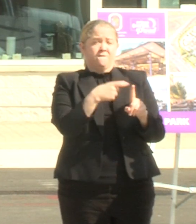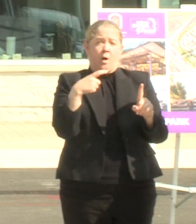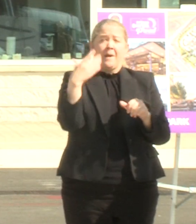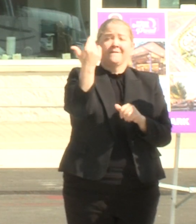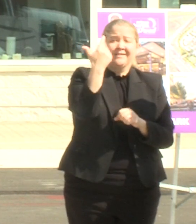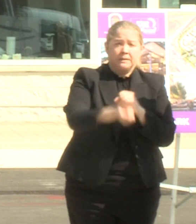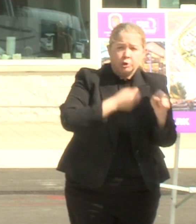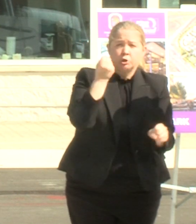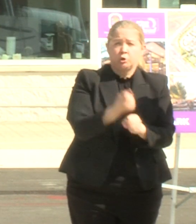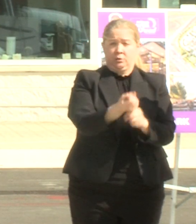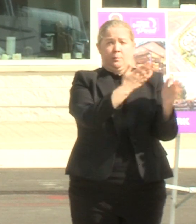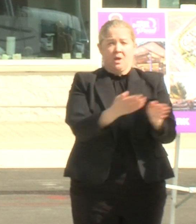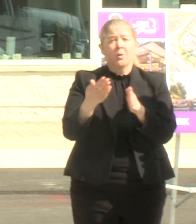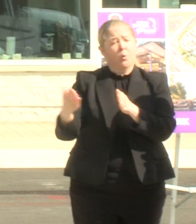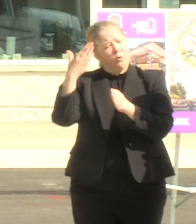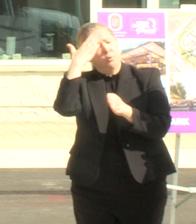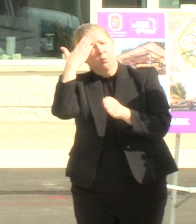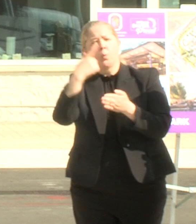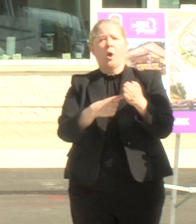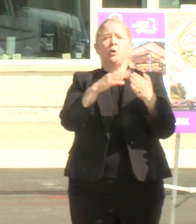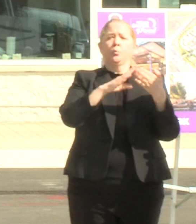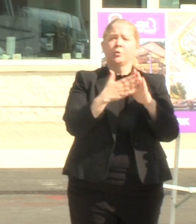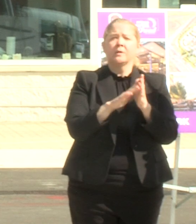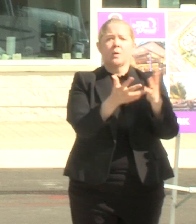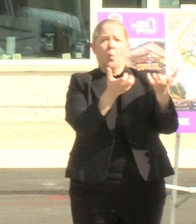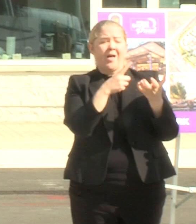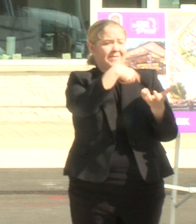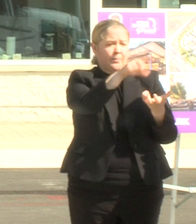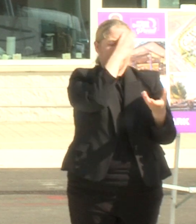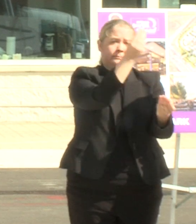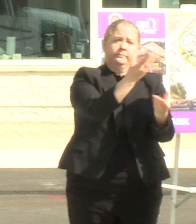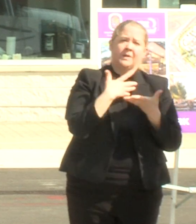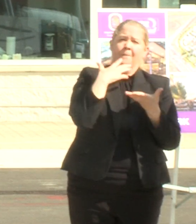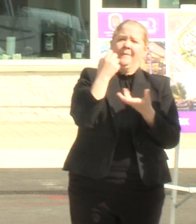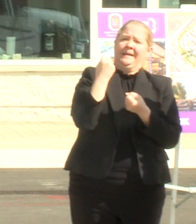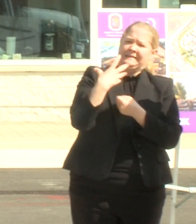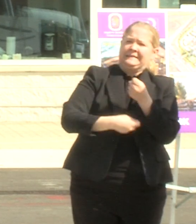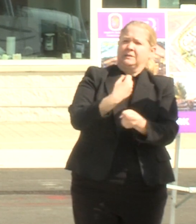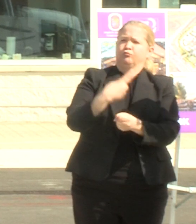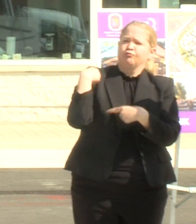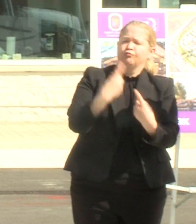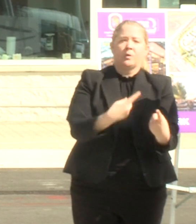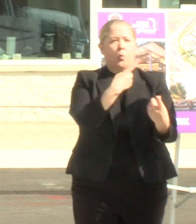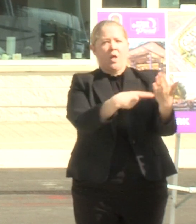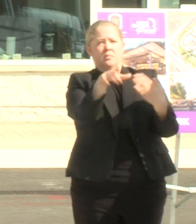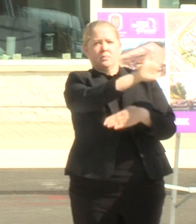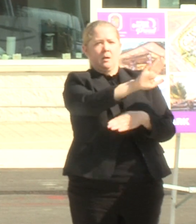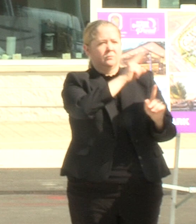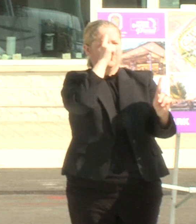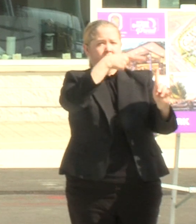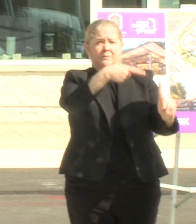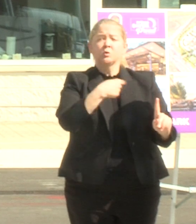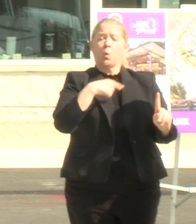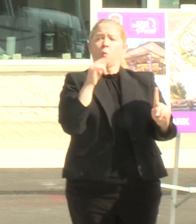of planning so we knew what the community wanted they've been telling us for decades uh what they wanted uh and so we